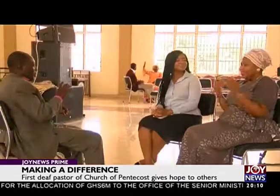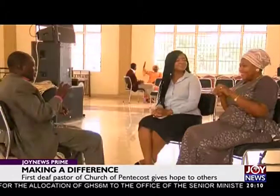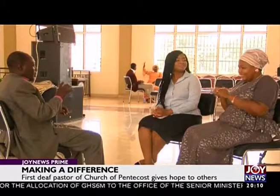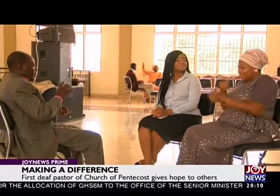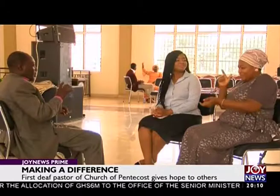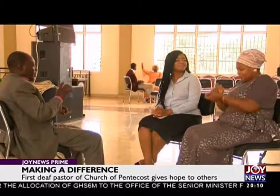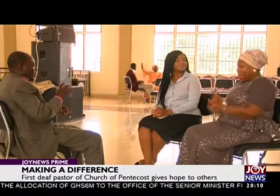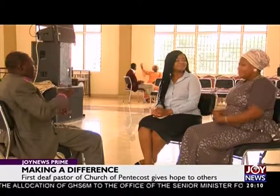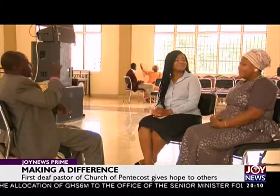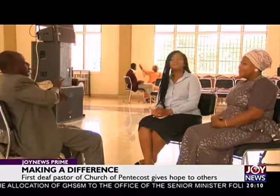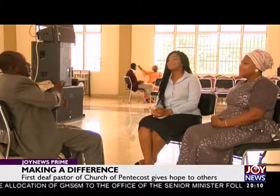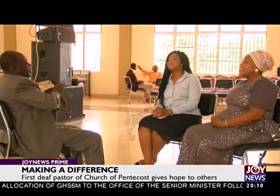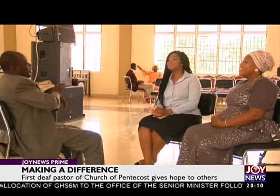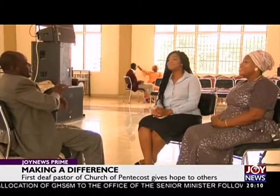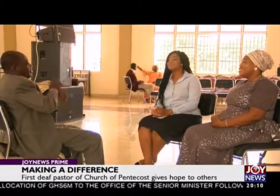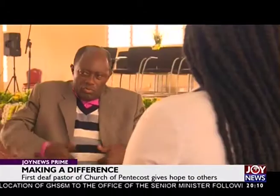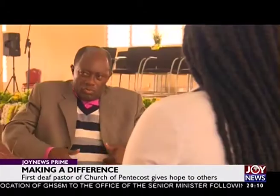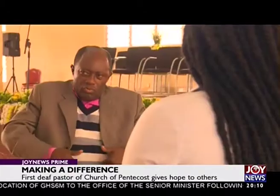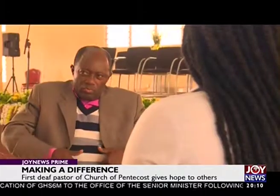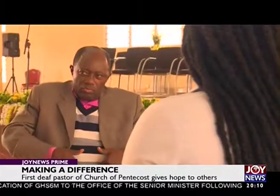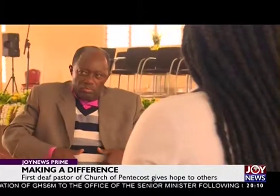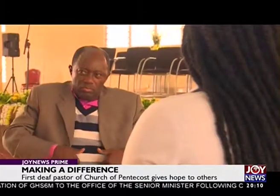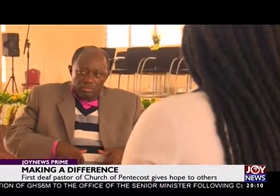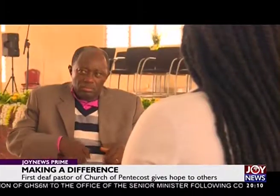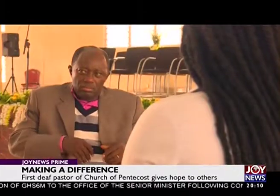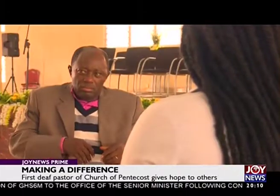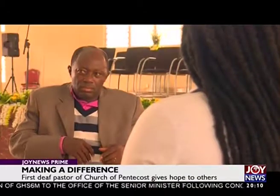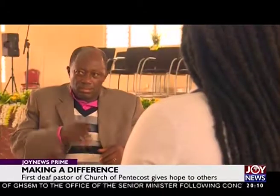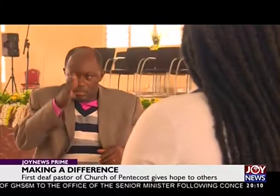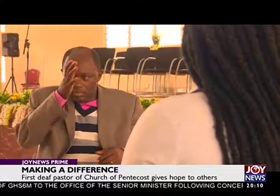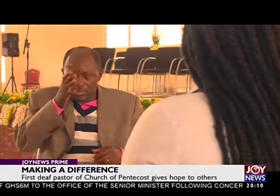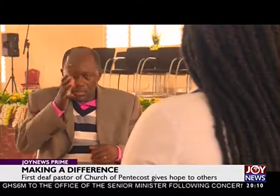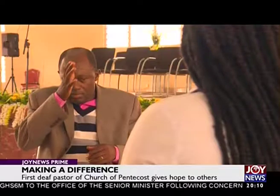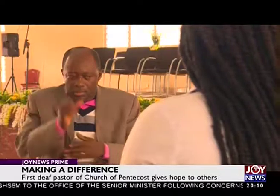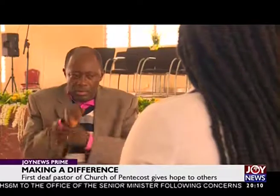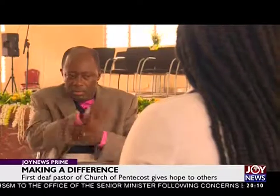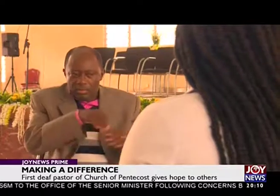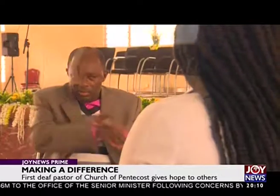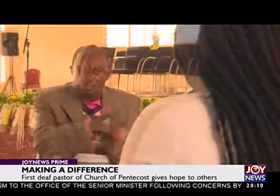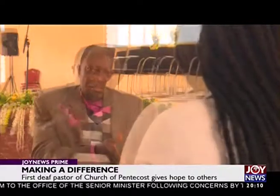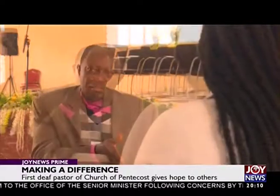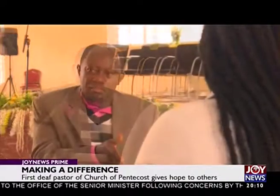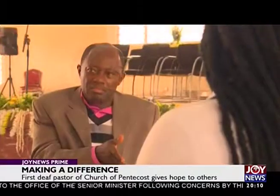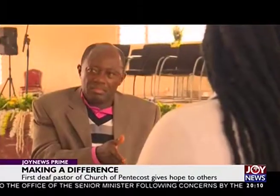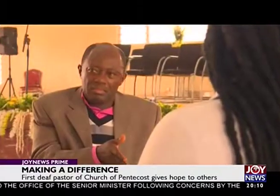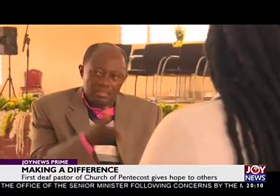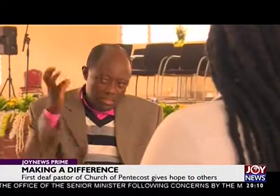can sign. When I was young, at a very tender age, I was in a Sunday